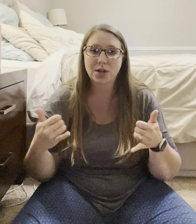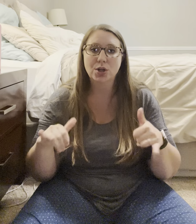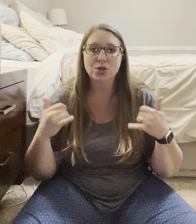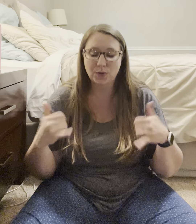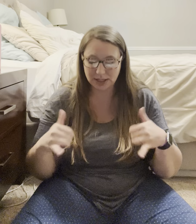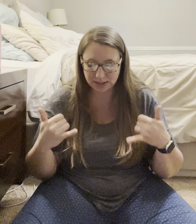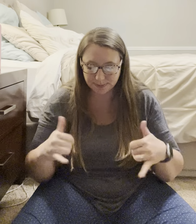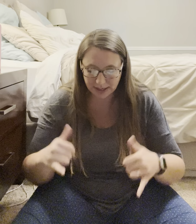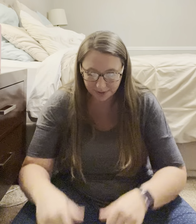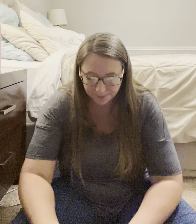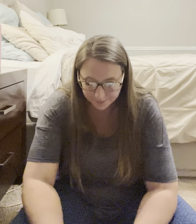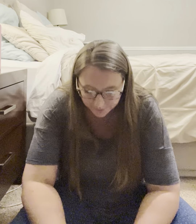Two hands is play.